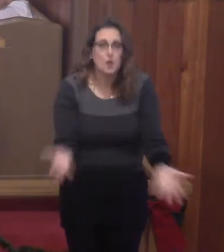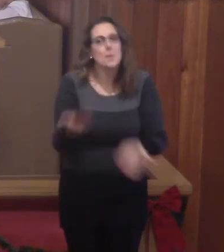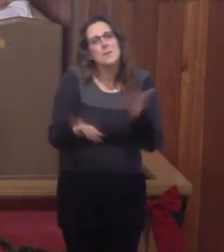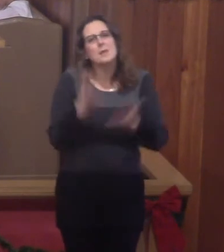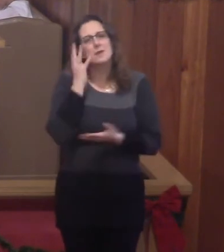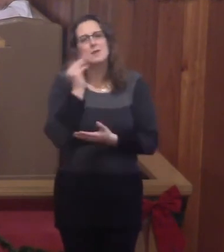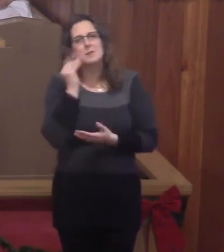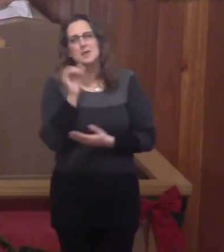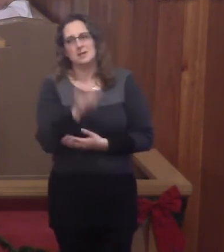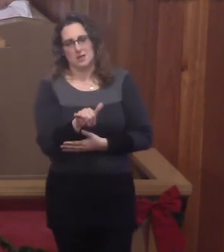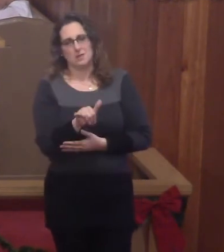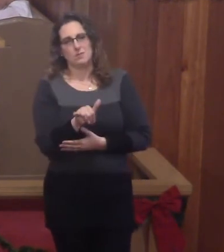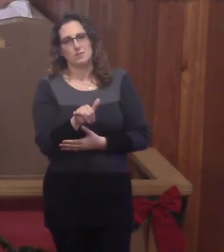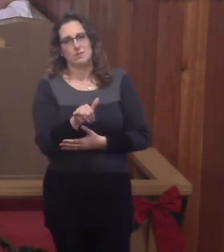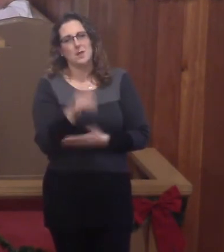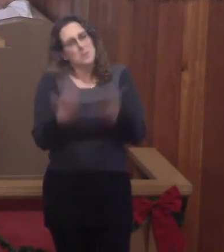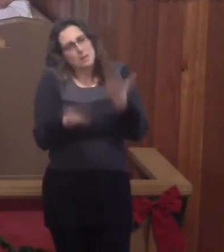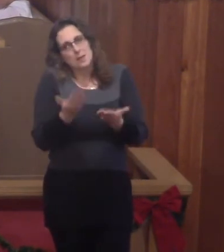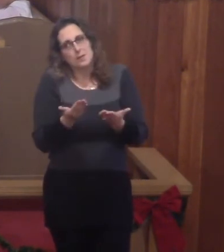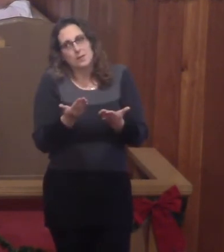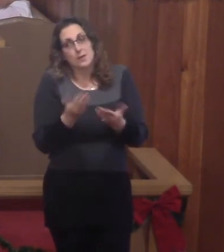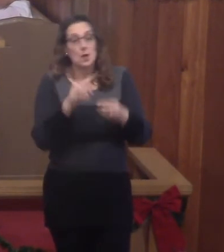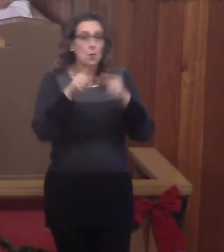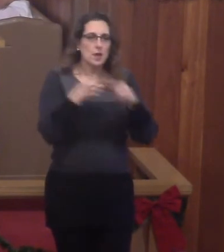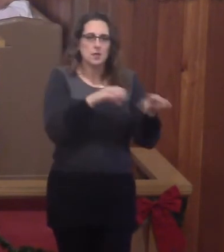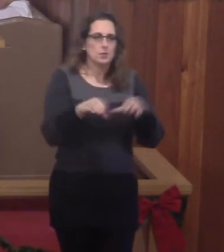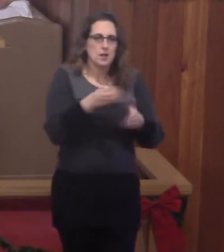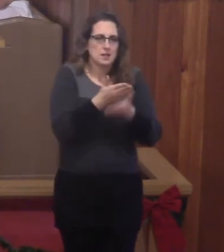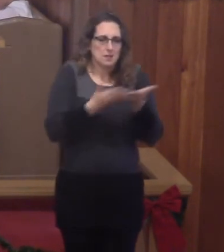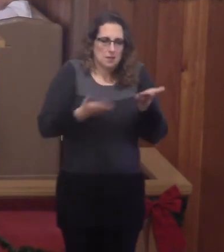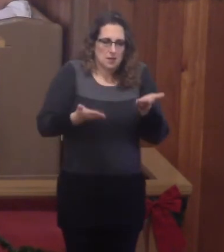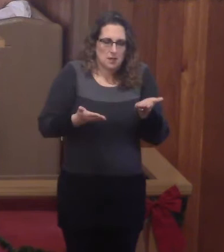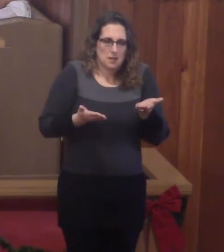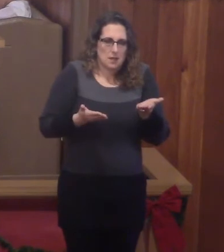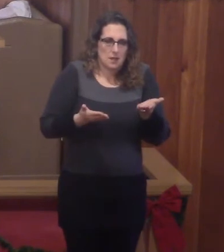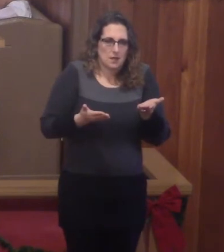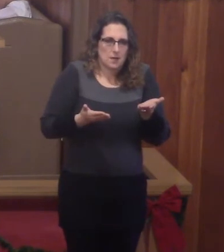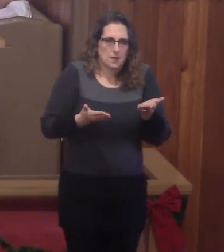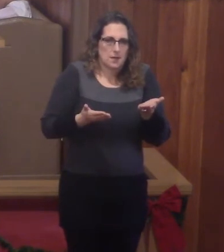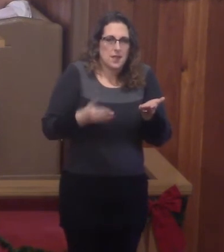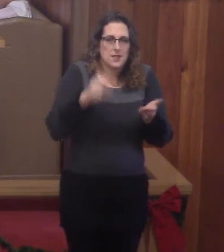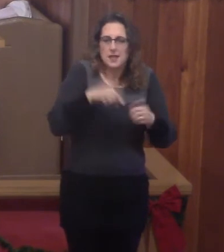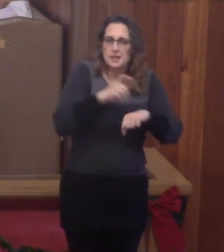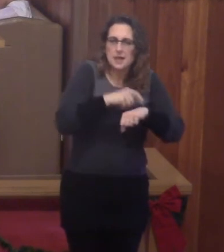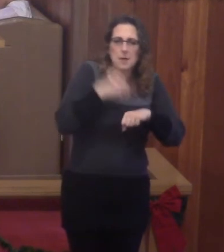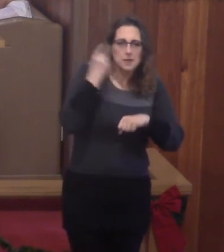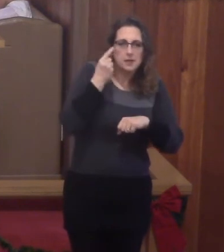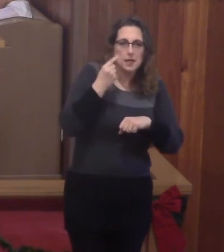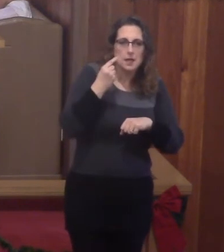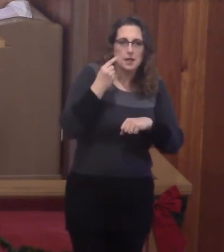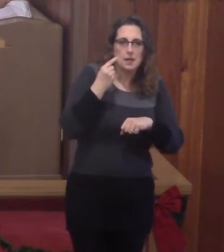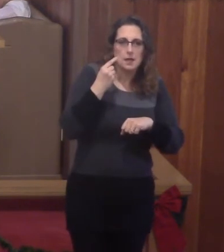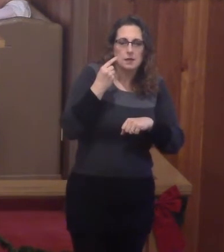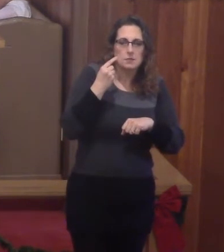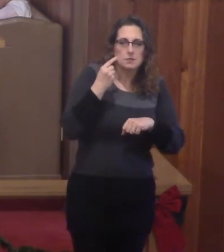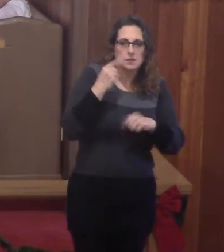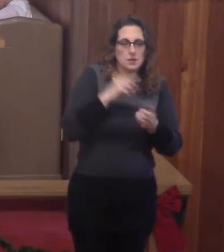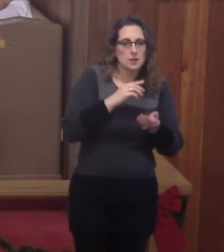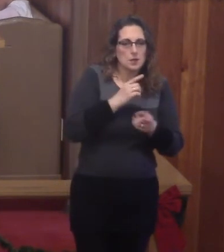this. When you've done something, at the moment you think you're right, but then as